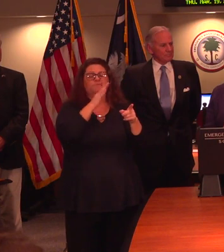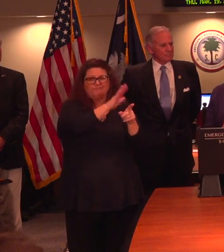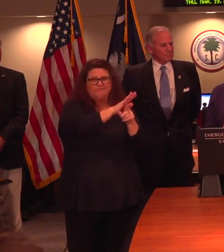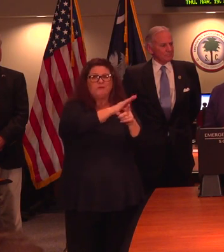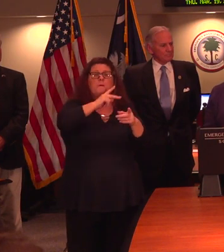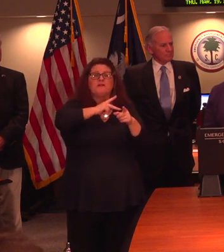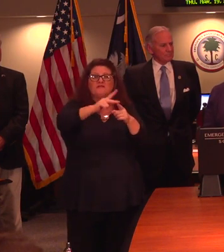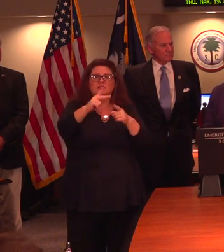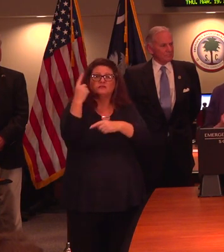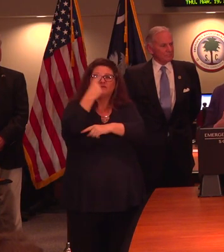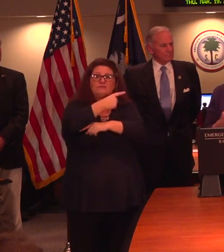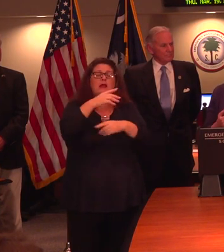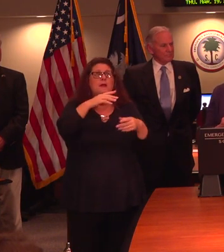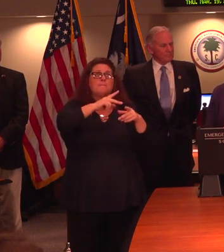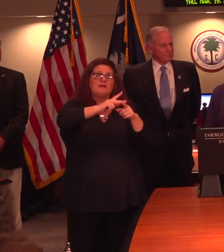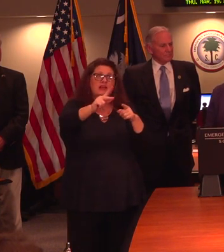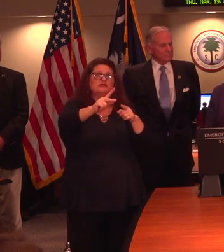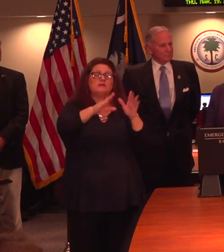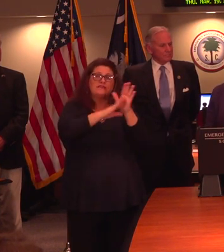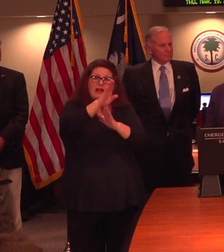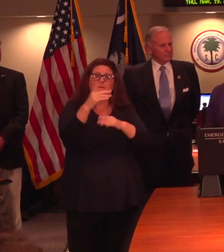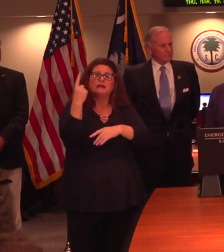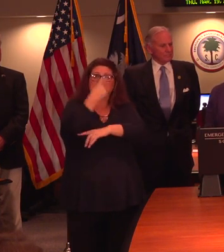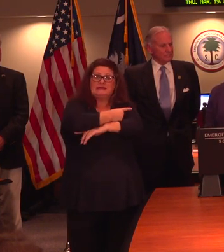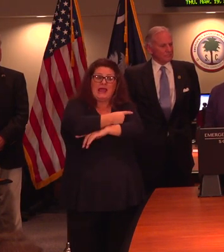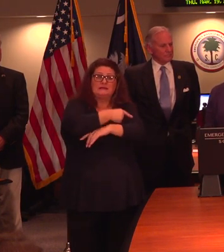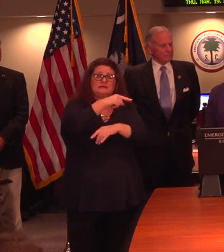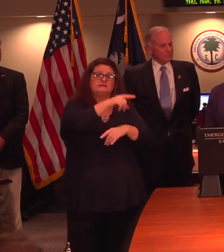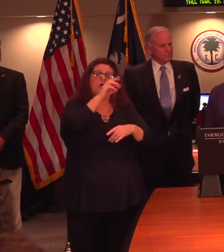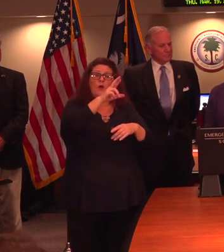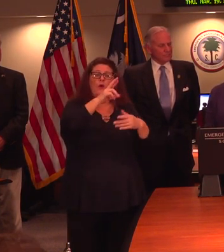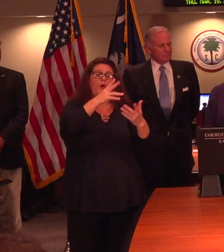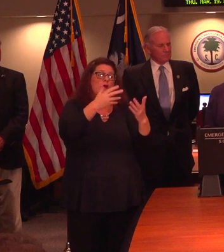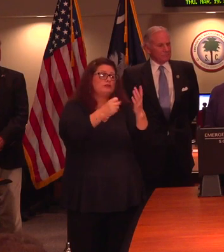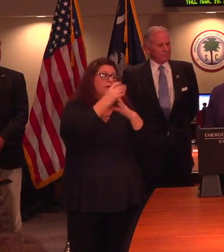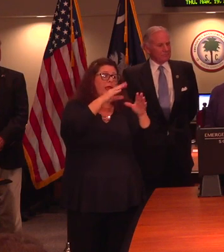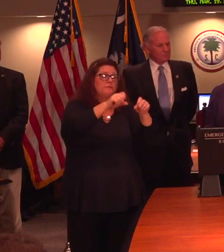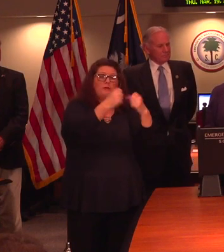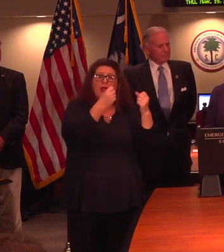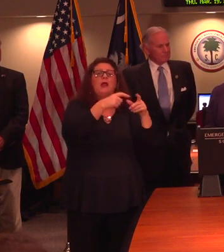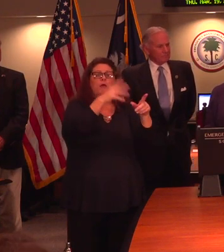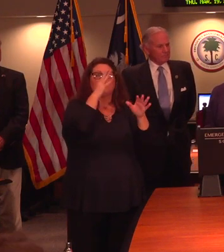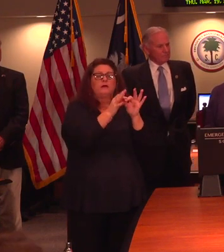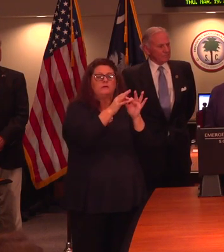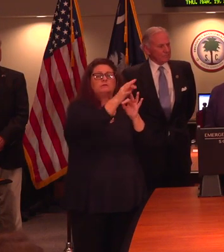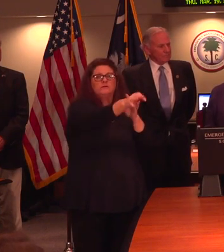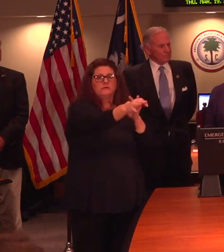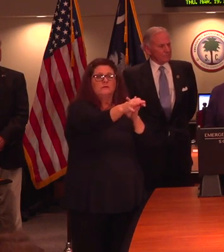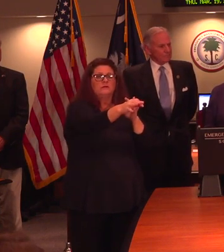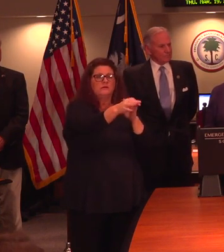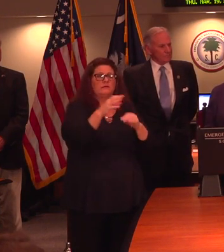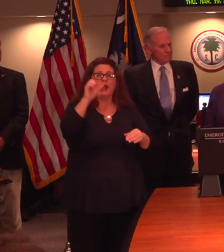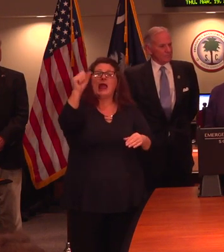development days for teachers and their spring vacation forward. So we have two districts, Charleston and Anderson 5. I've asked the